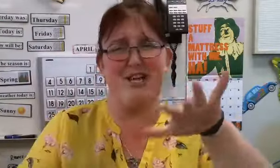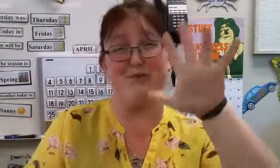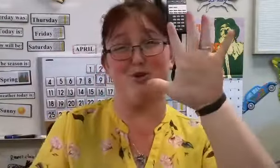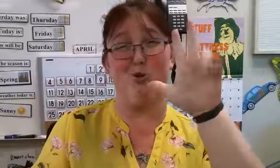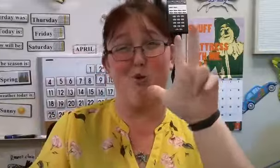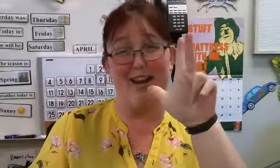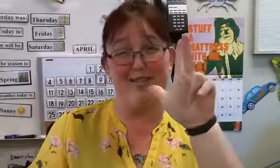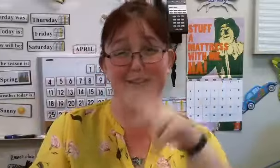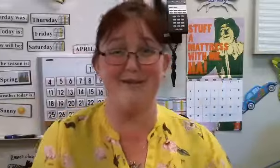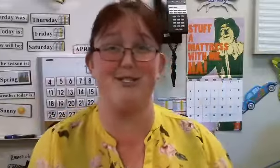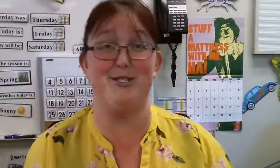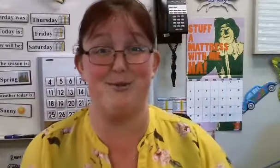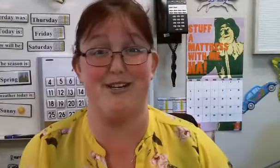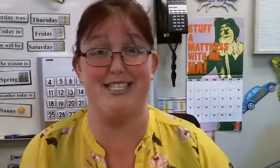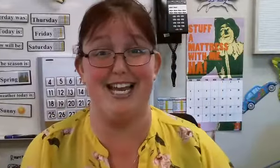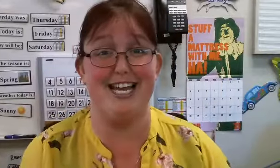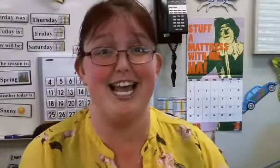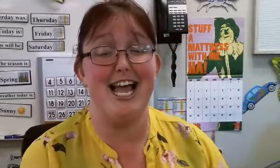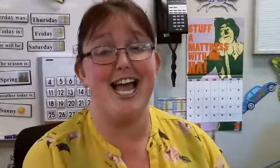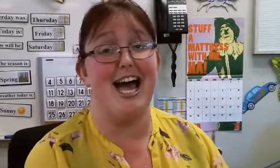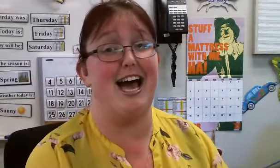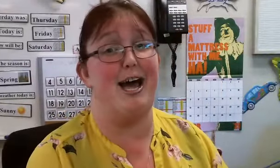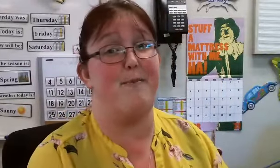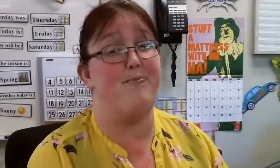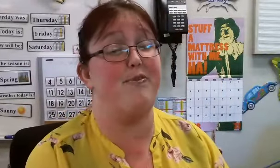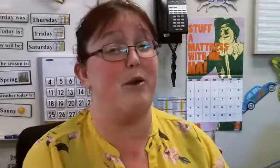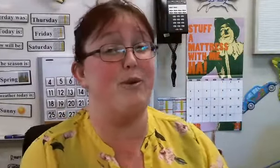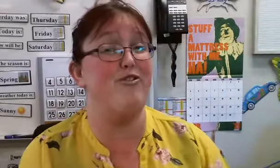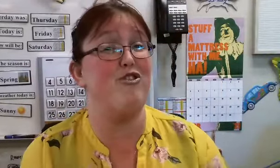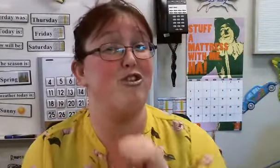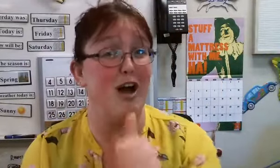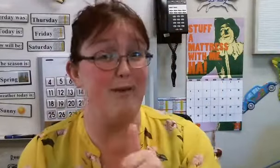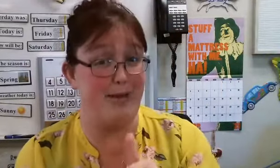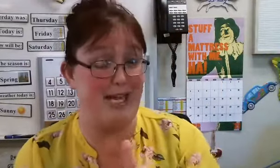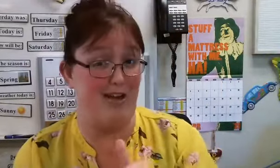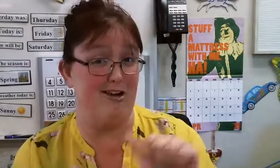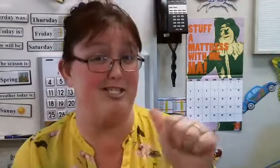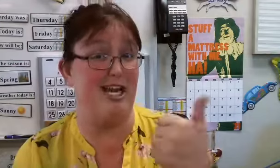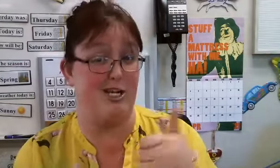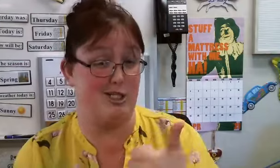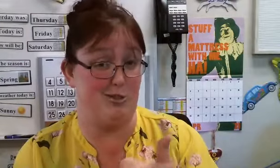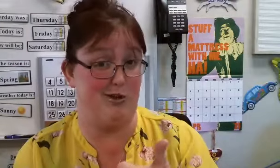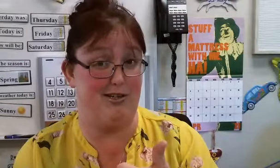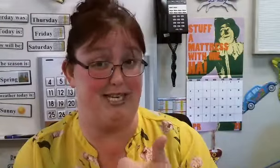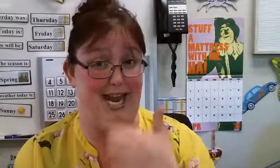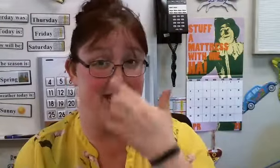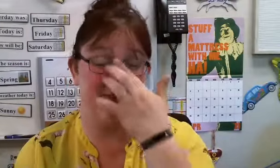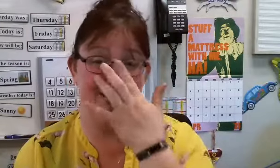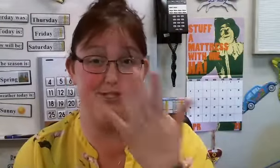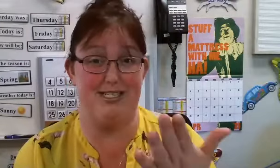chapter 23, which is super exciting. Um, there will not be our 10 o'clock zoom call today because Ms.